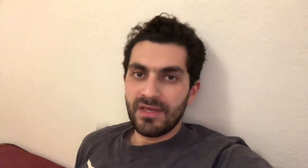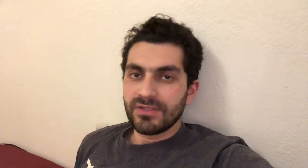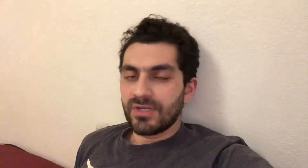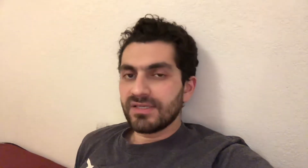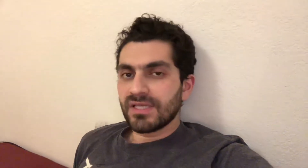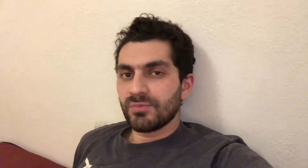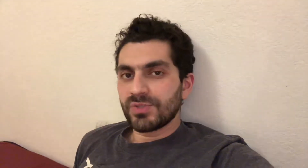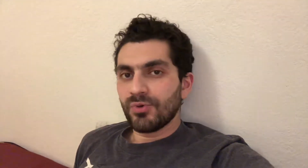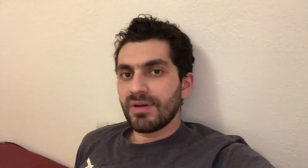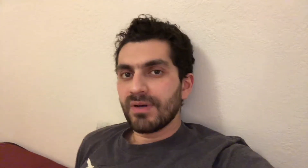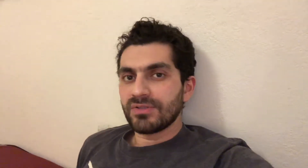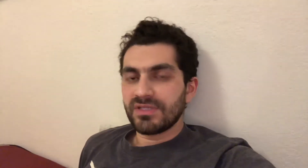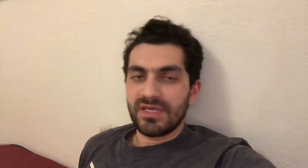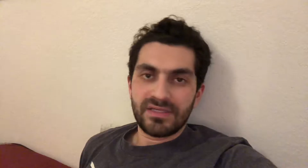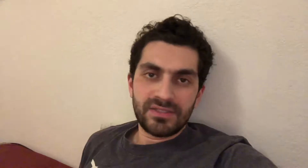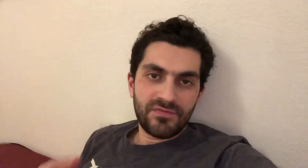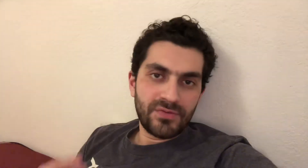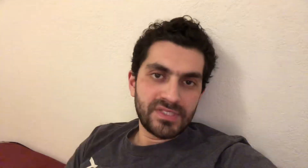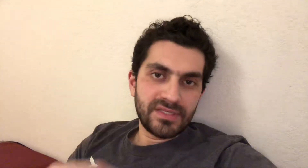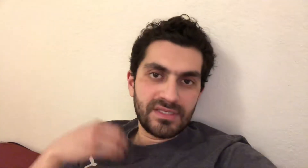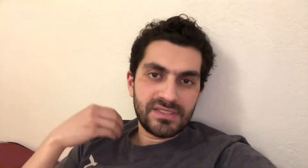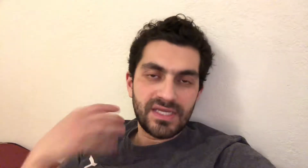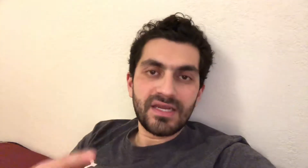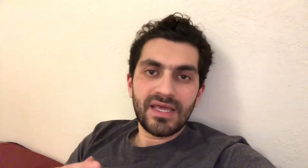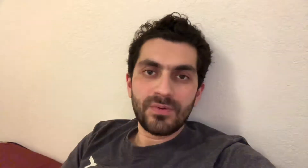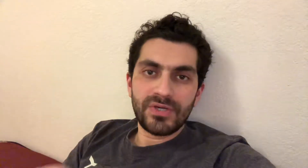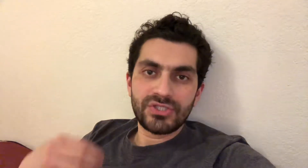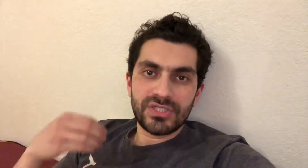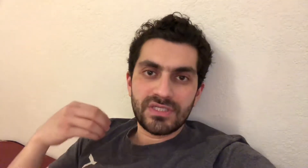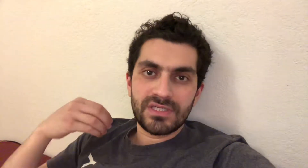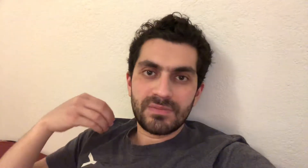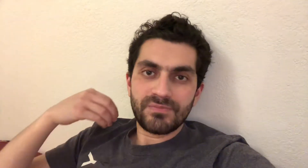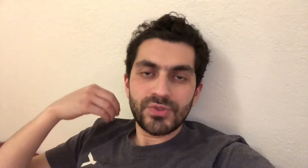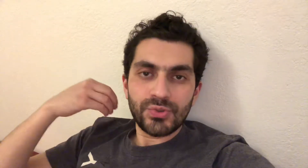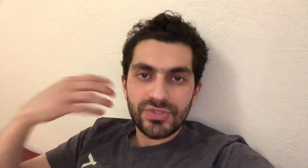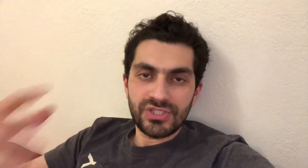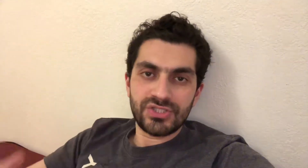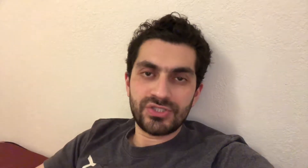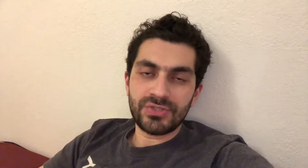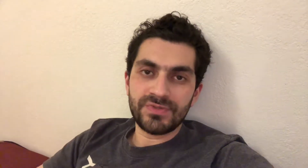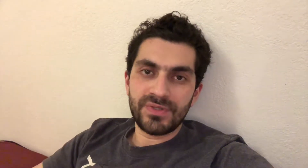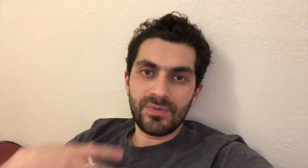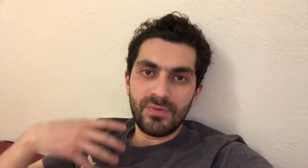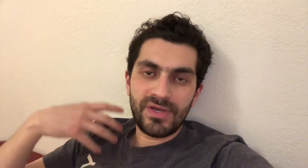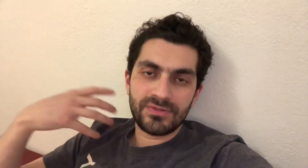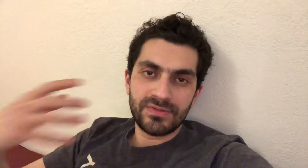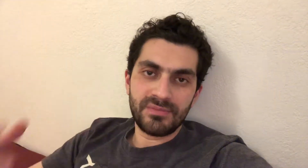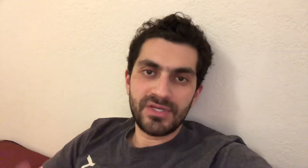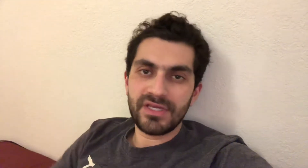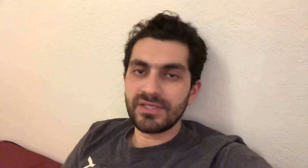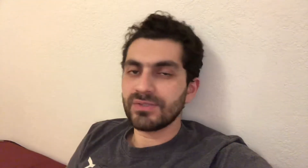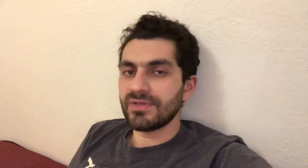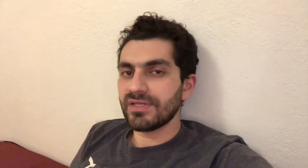So last time we spoke about the idea of using the sign language to teach children a way to communicate so that